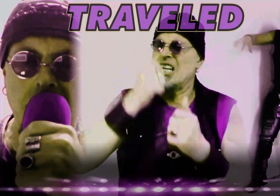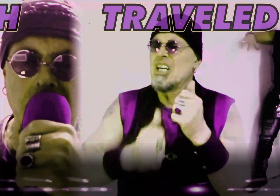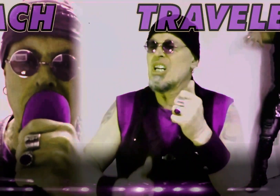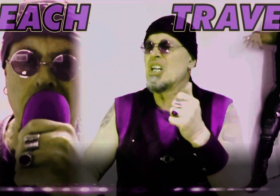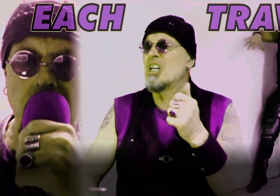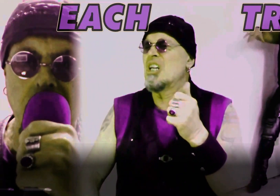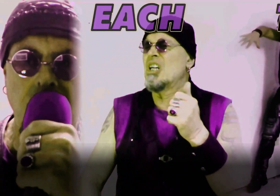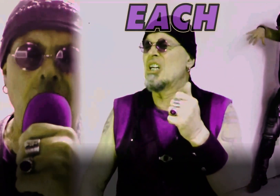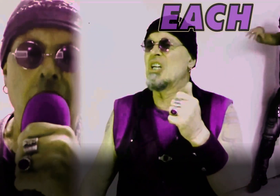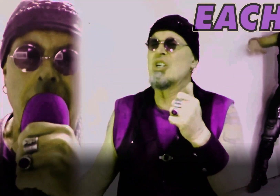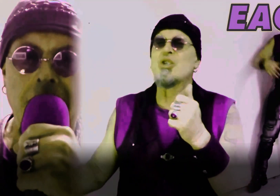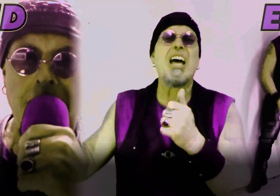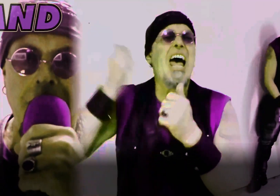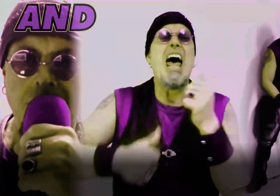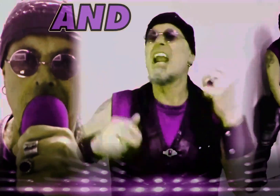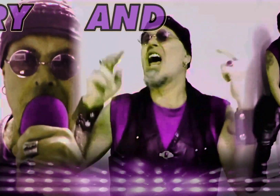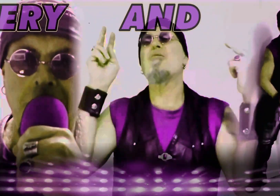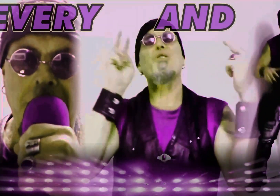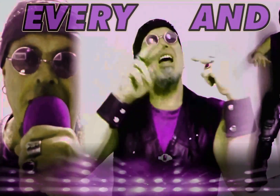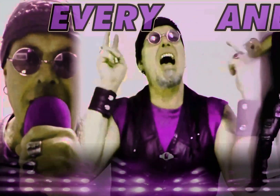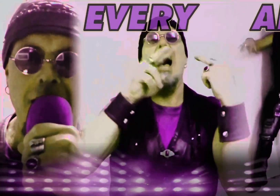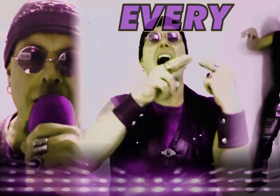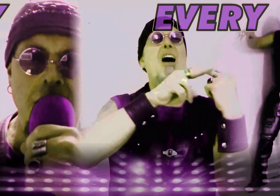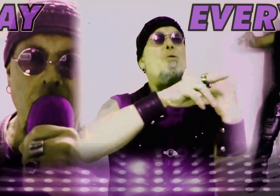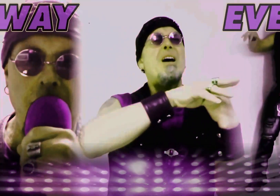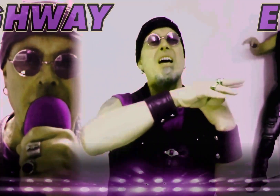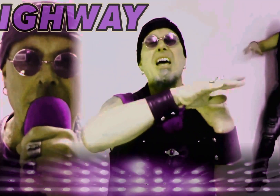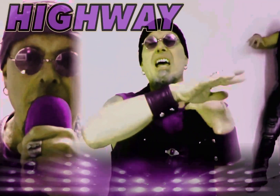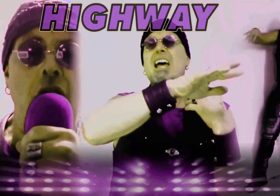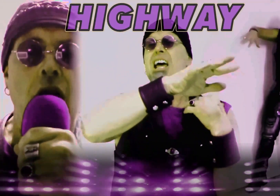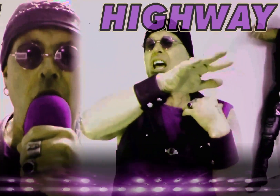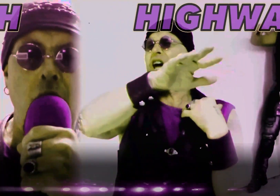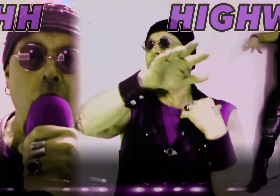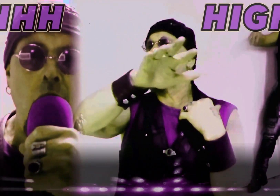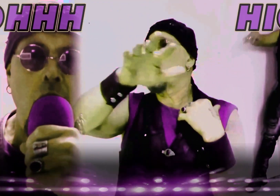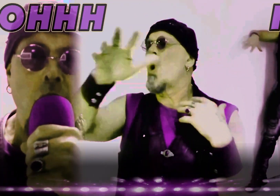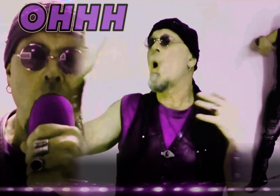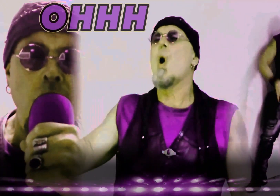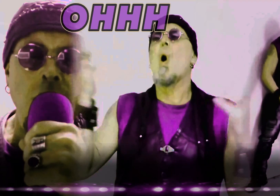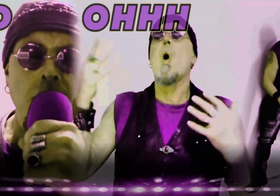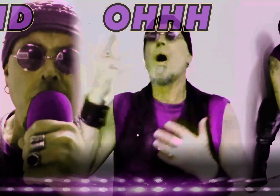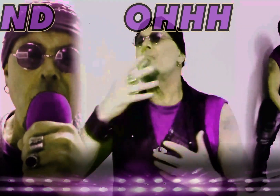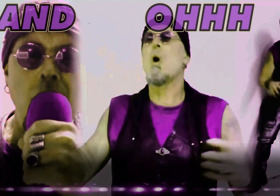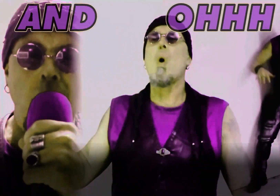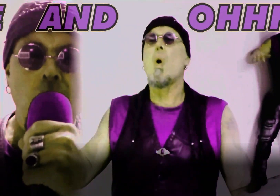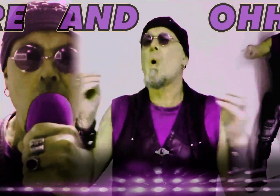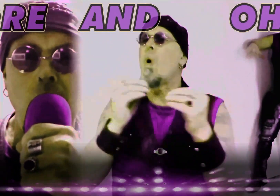each and every highway Whole and more,